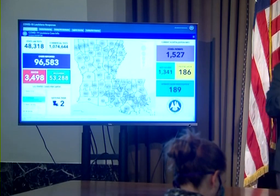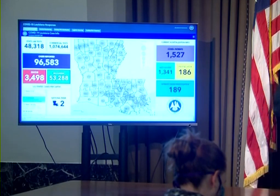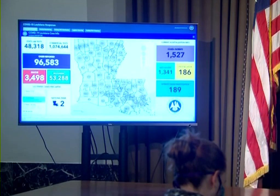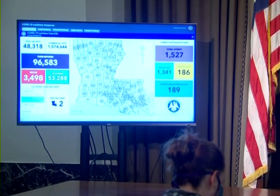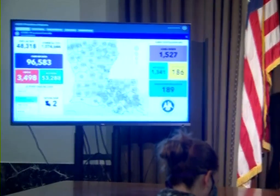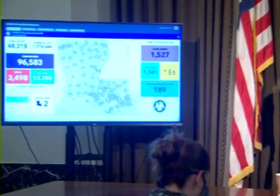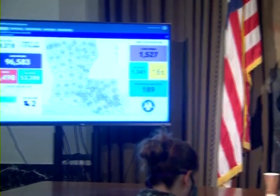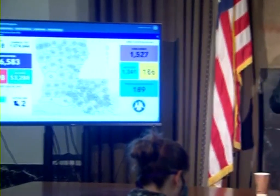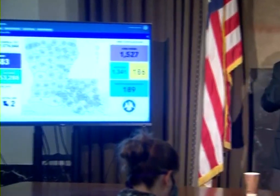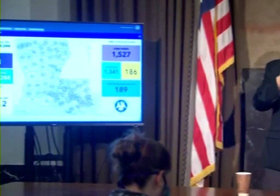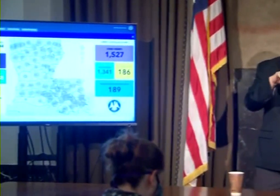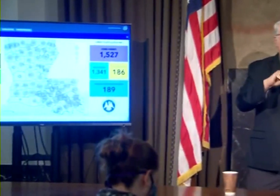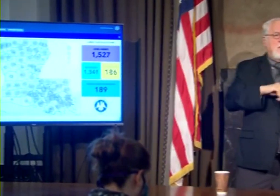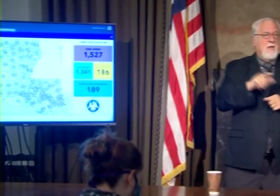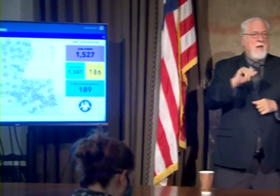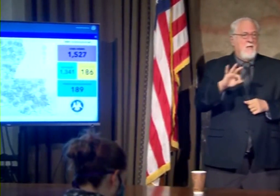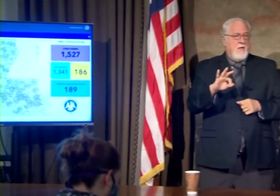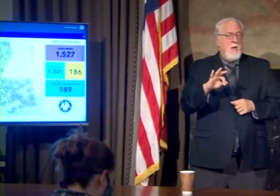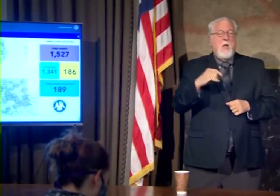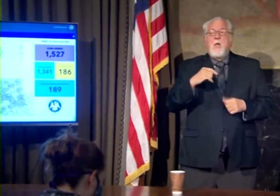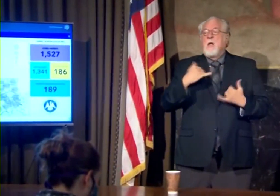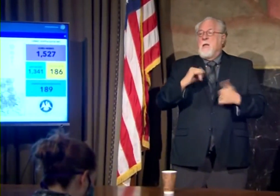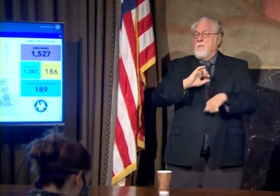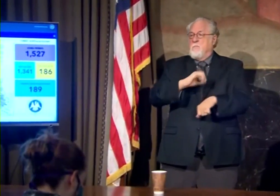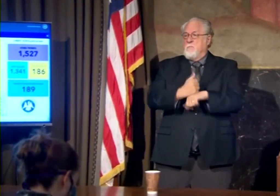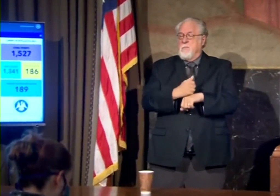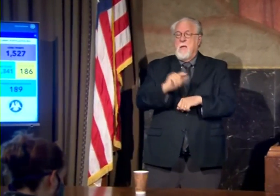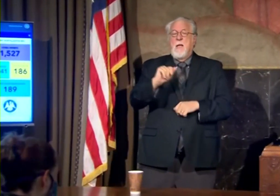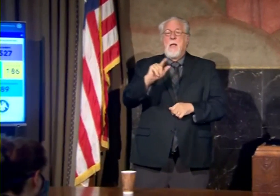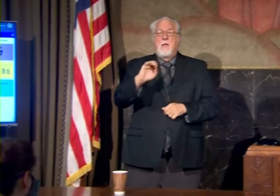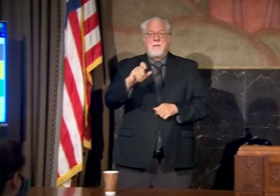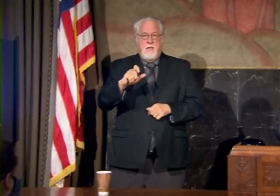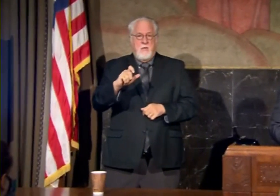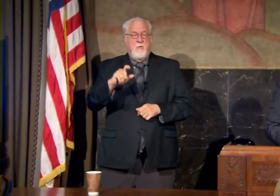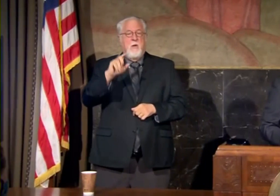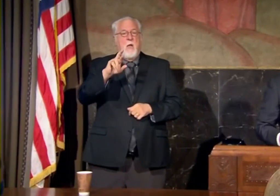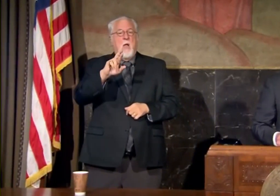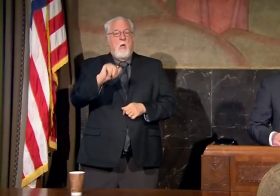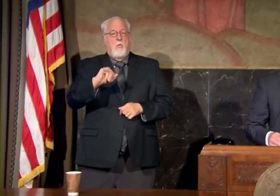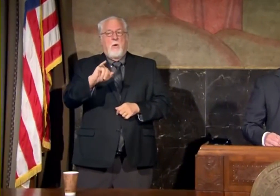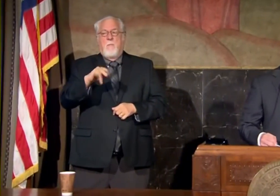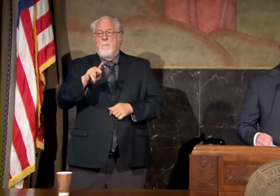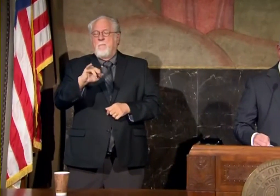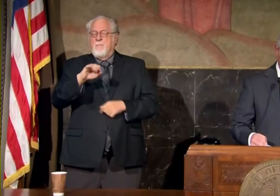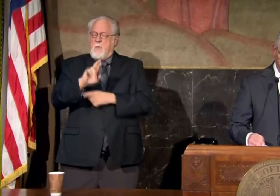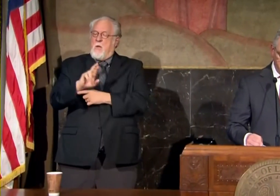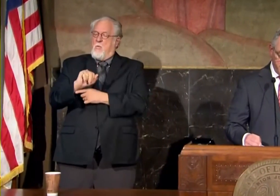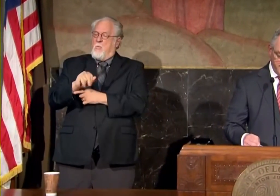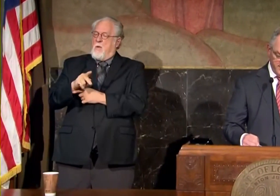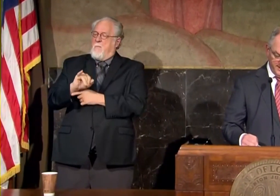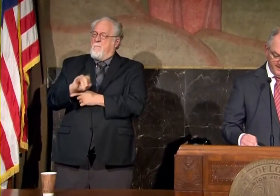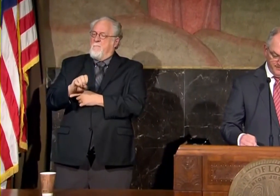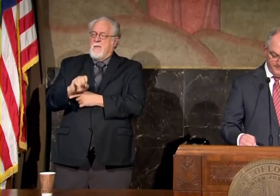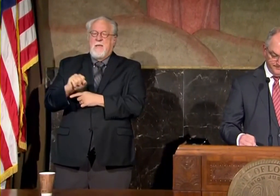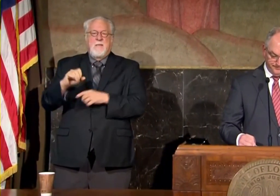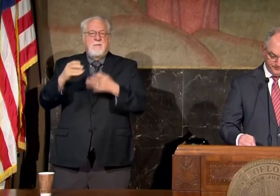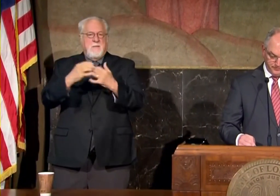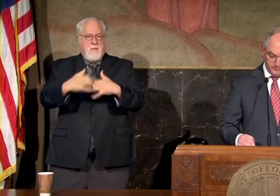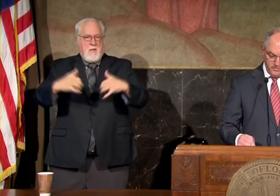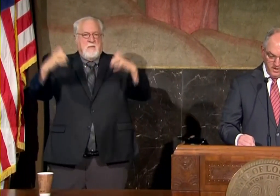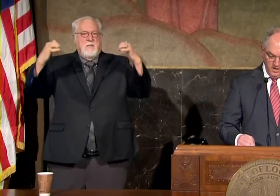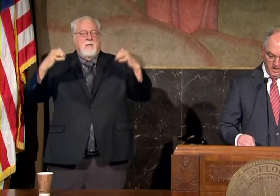and today we're adding a fixed site in Alexandria at the repeats Coliseum as part of this surge testing effort